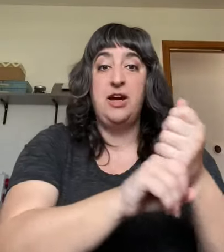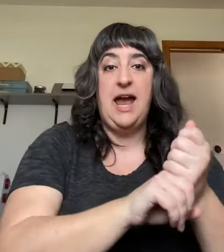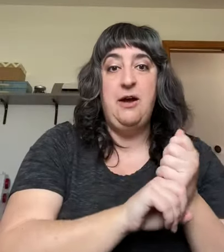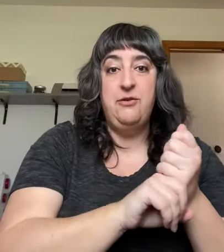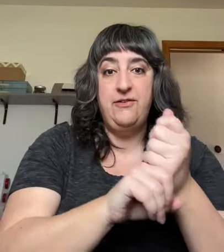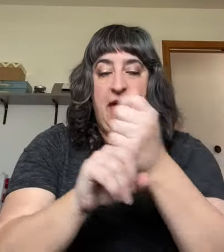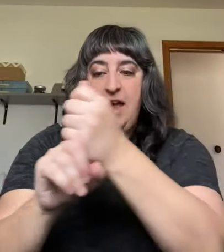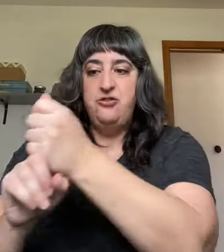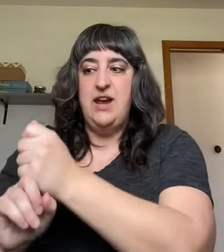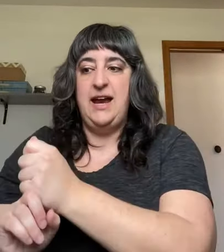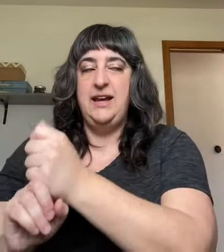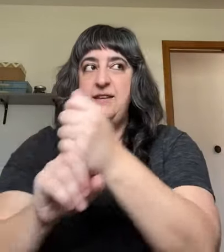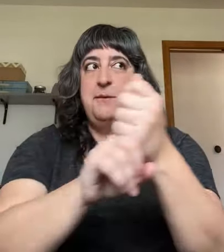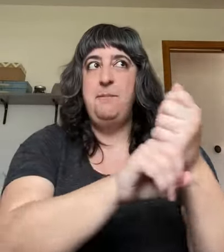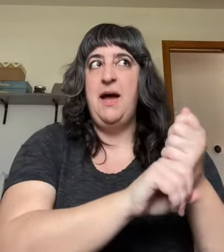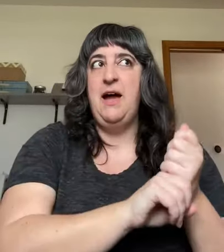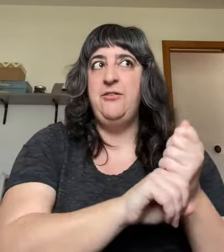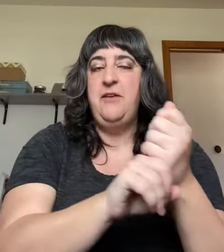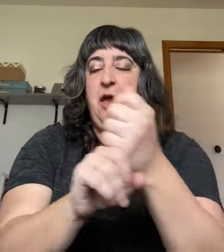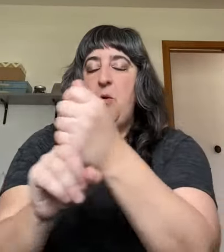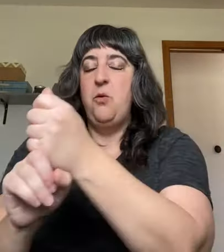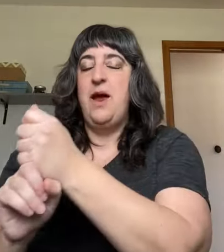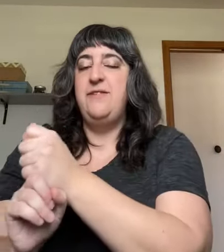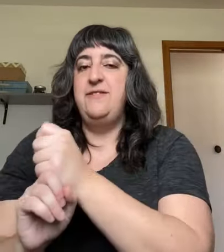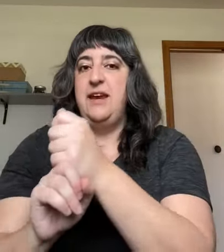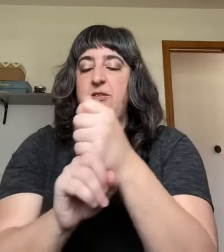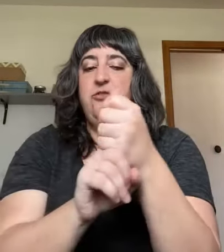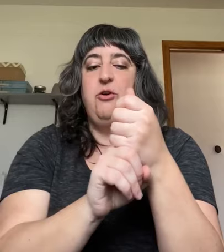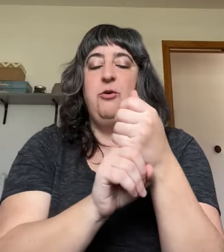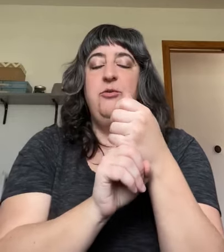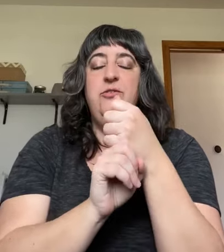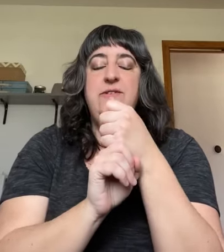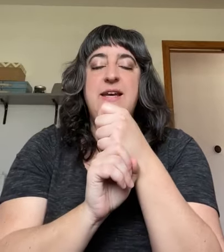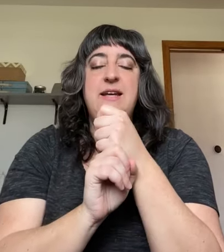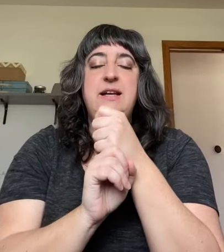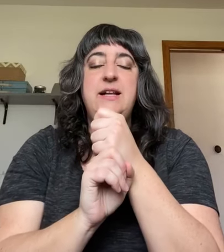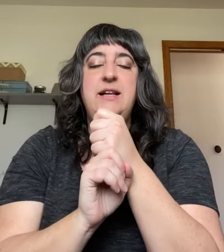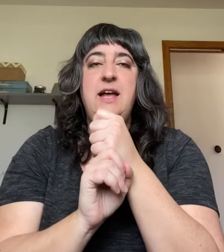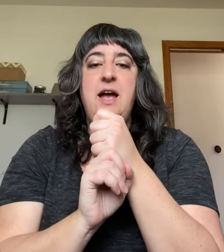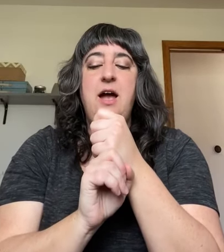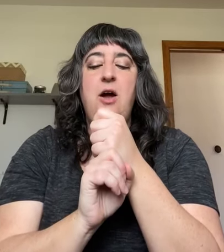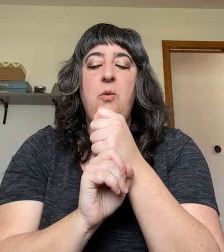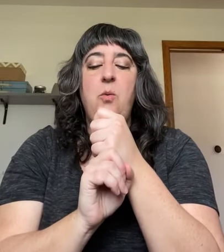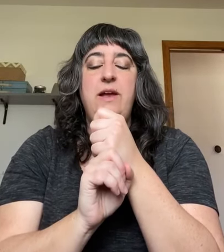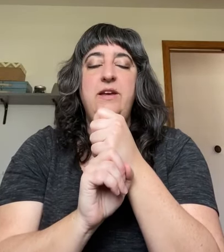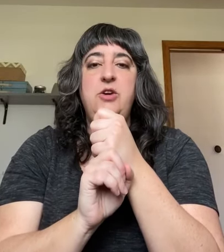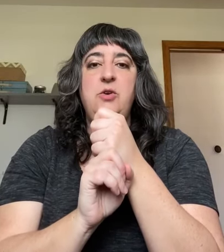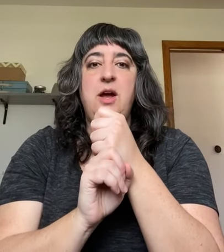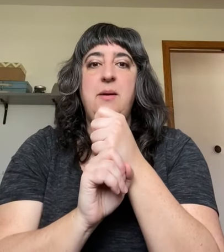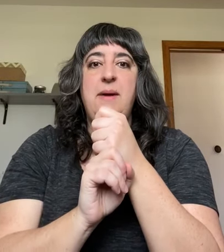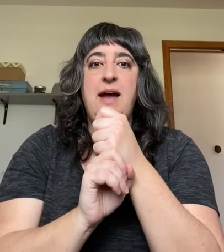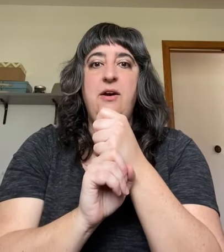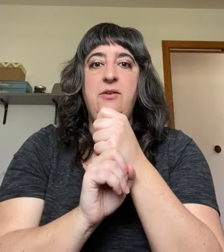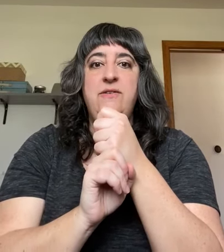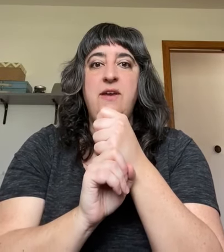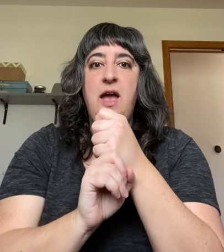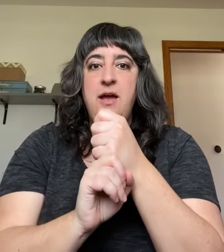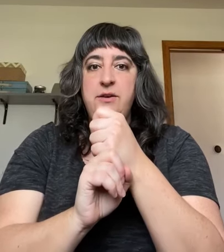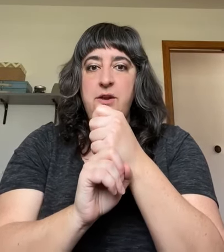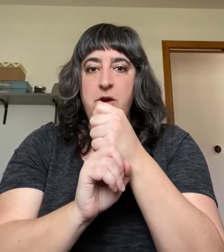house. Jack in the box, resting so still. Will you come out? No.